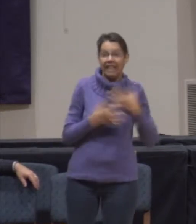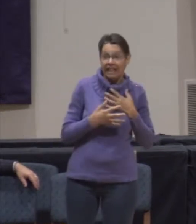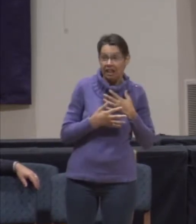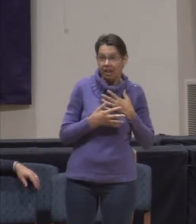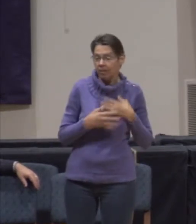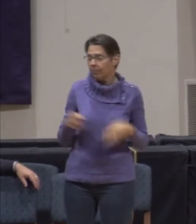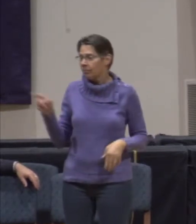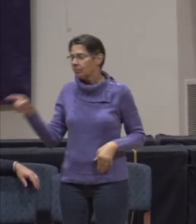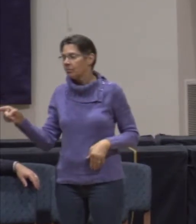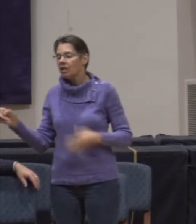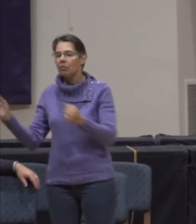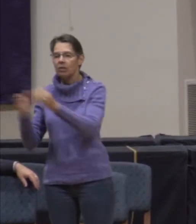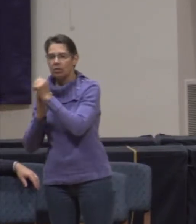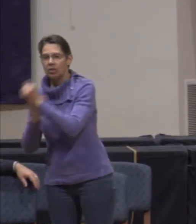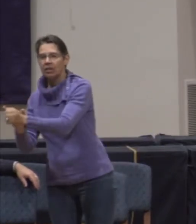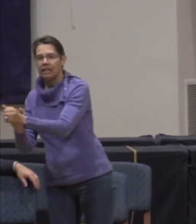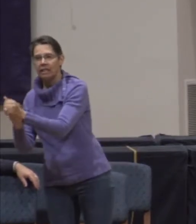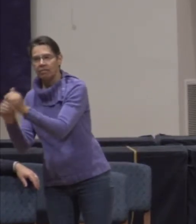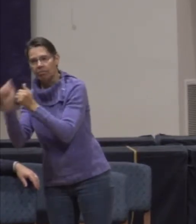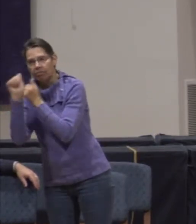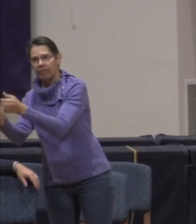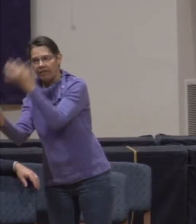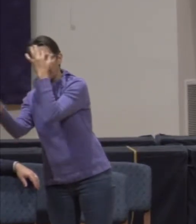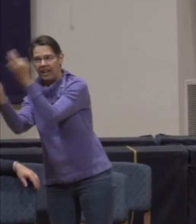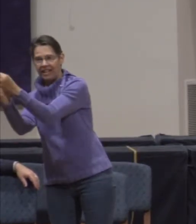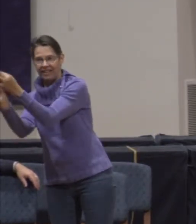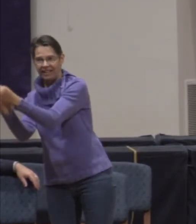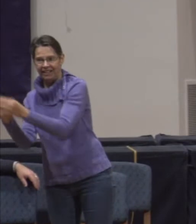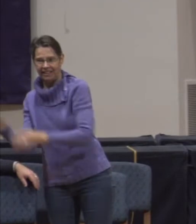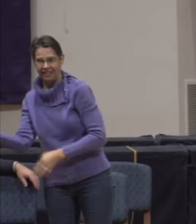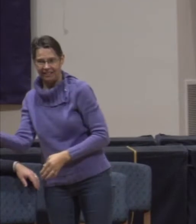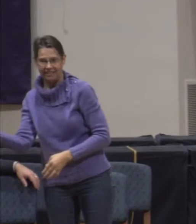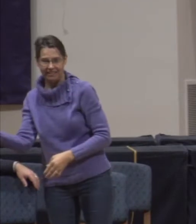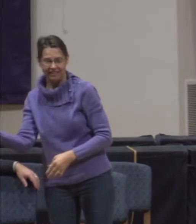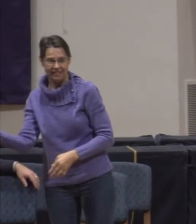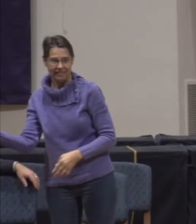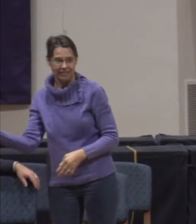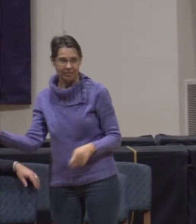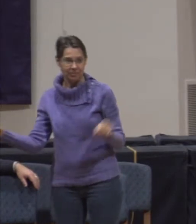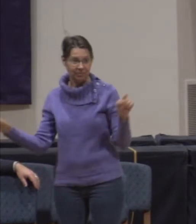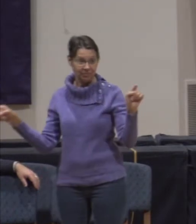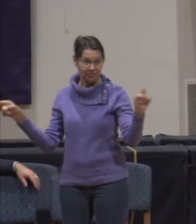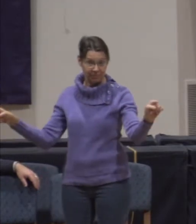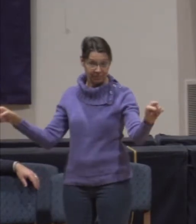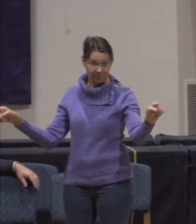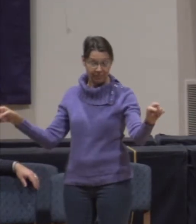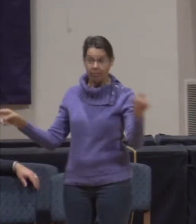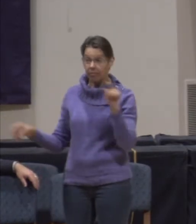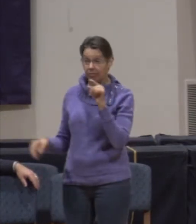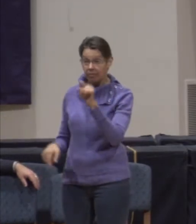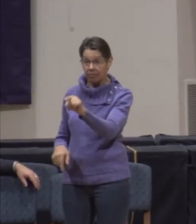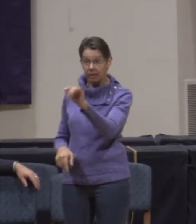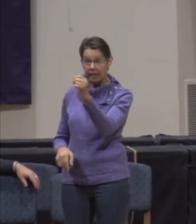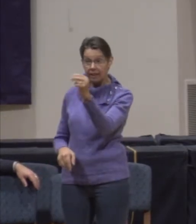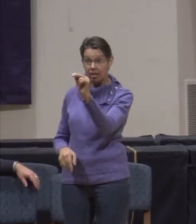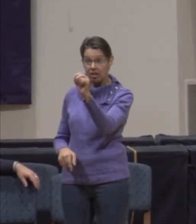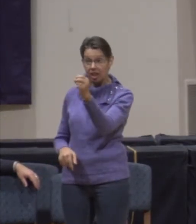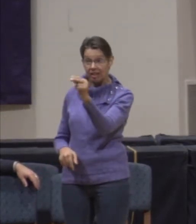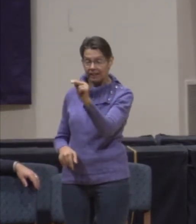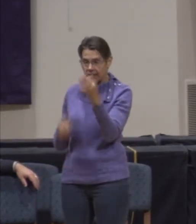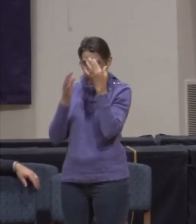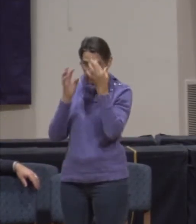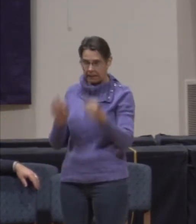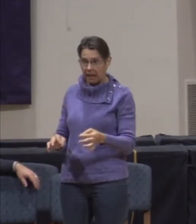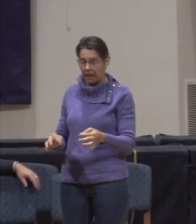desiring to lead out of faith. And Jonathan has a decision to make. He's got loyalty to both.